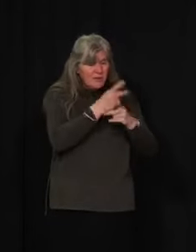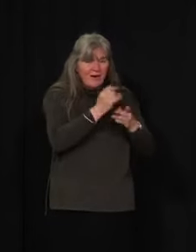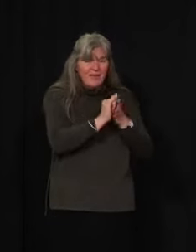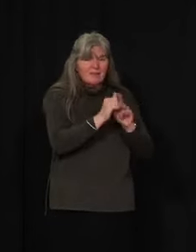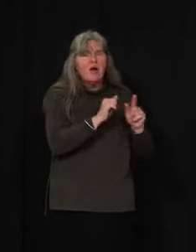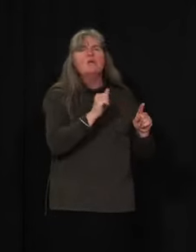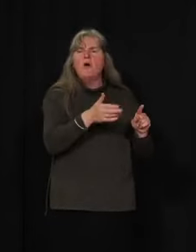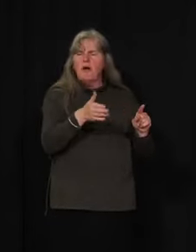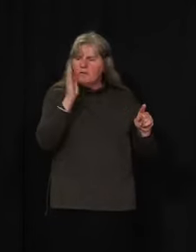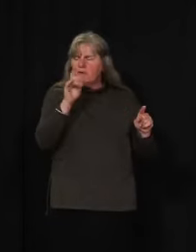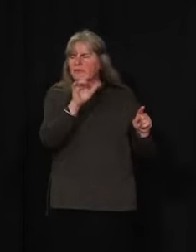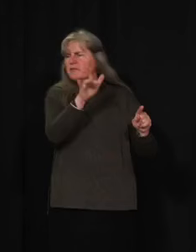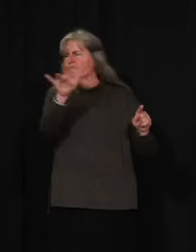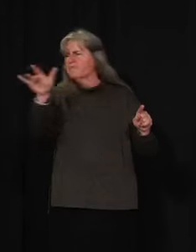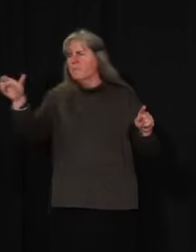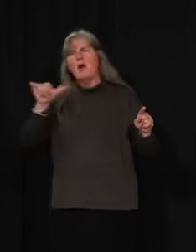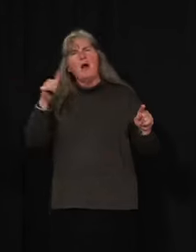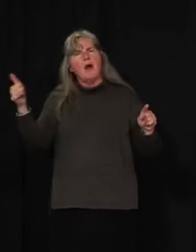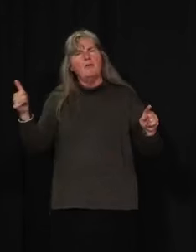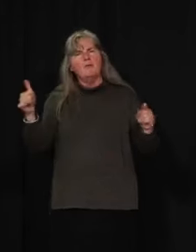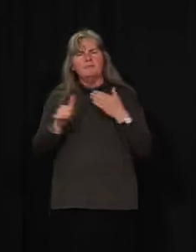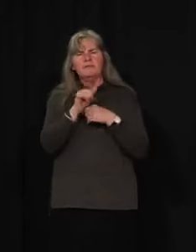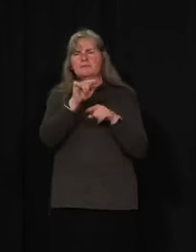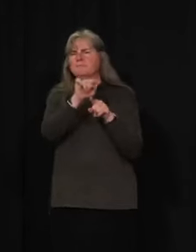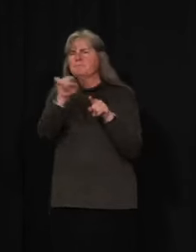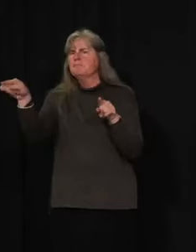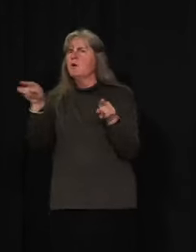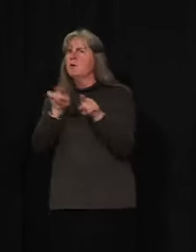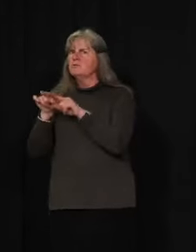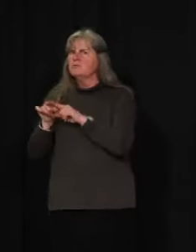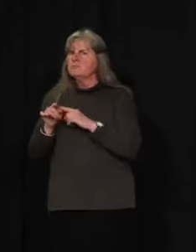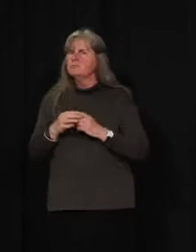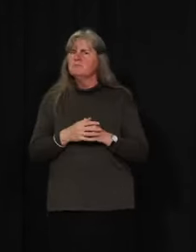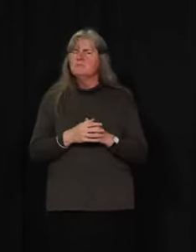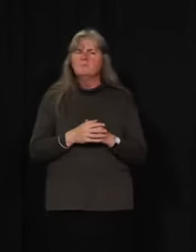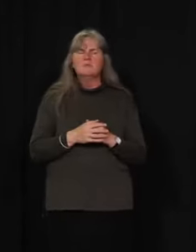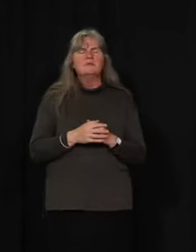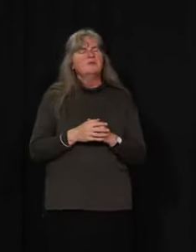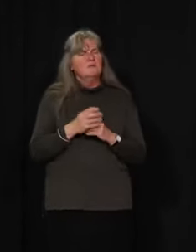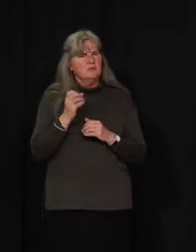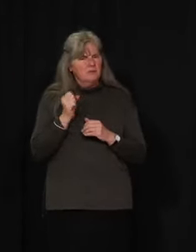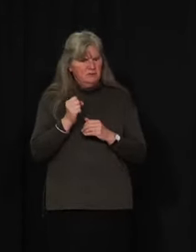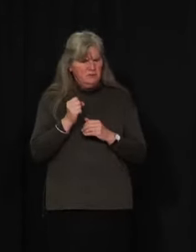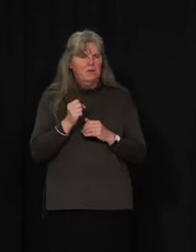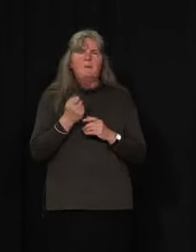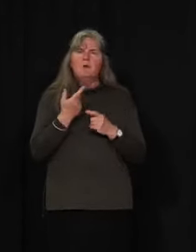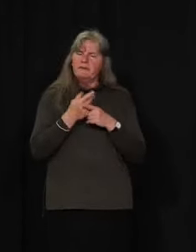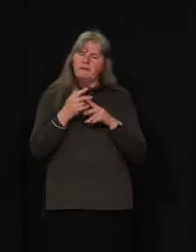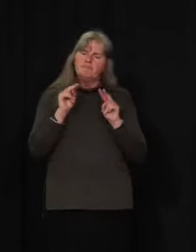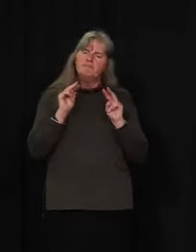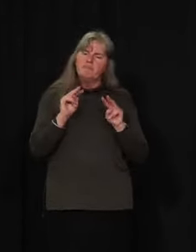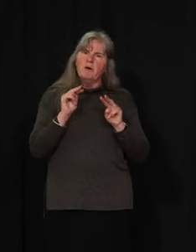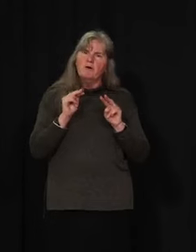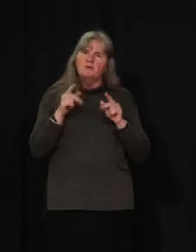But we still need to strike that right balance, which is why we are proceeding through these reopening phases.